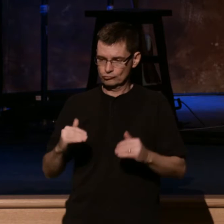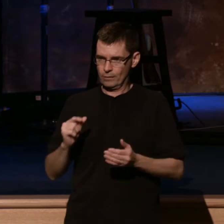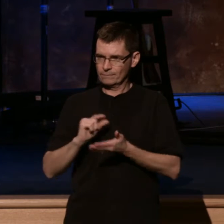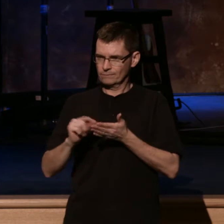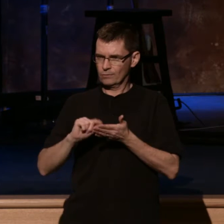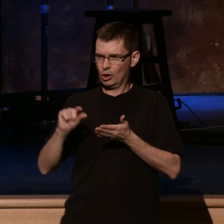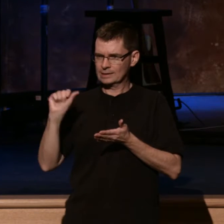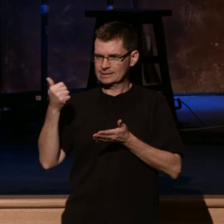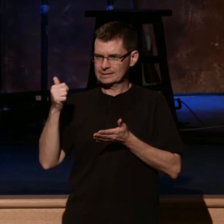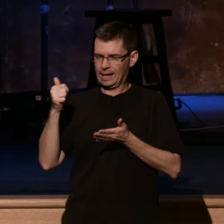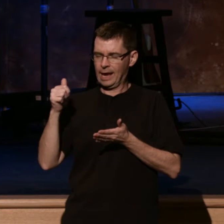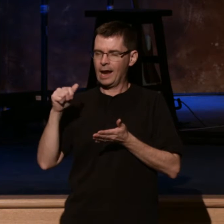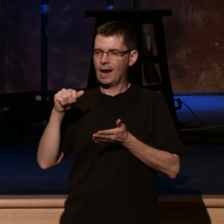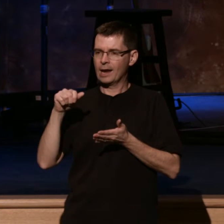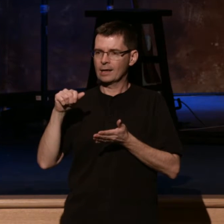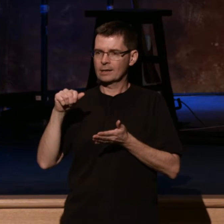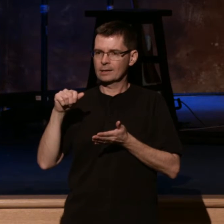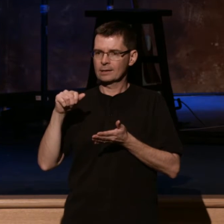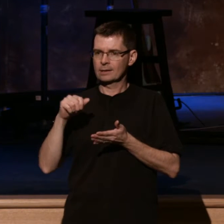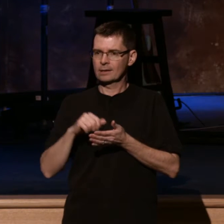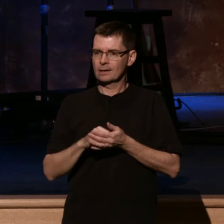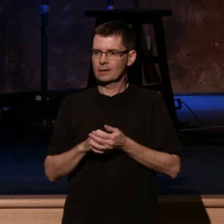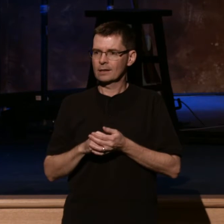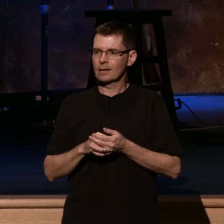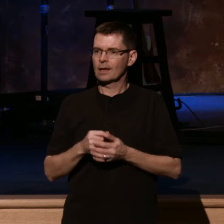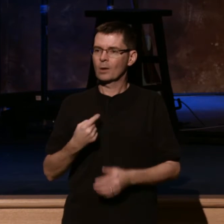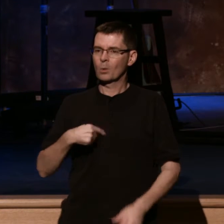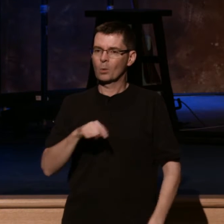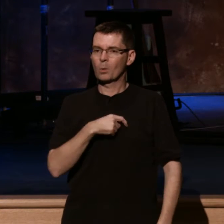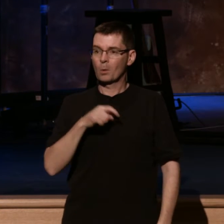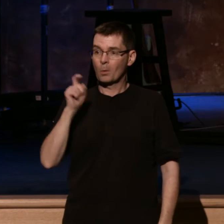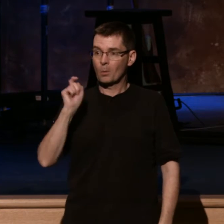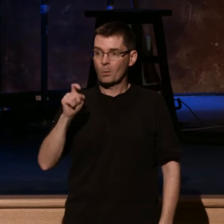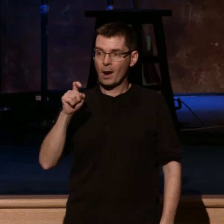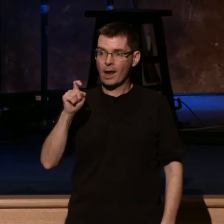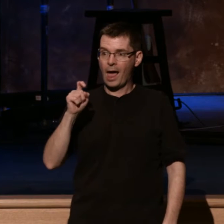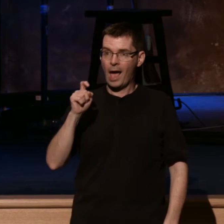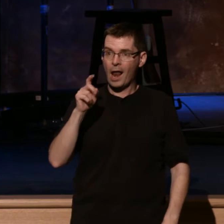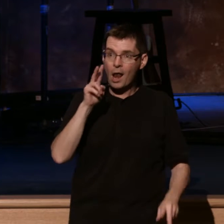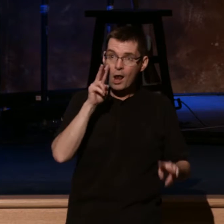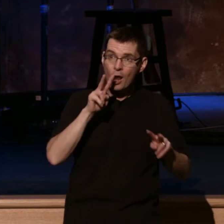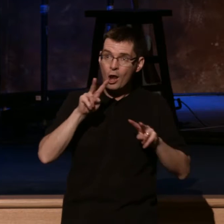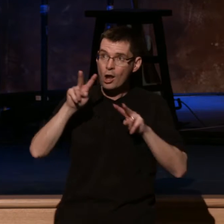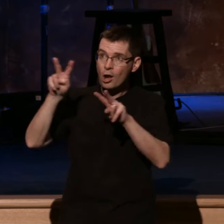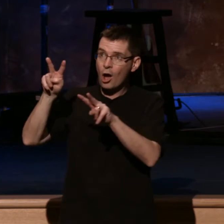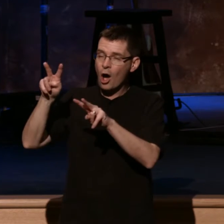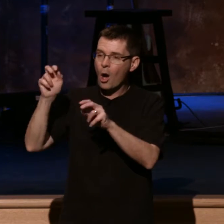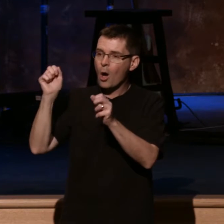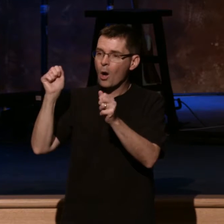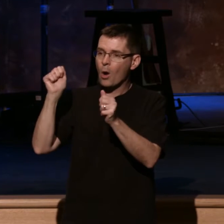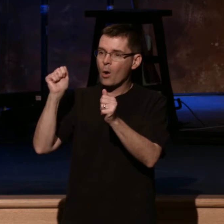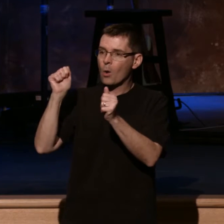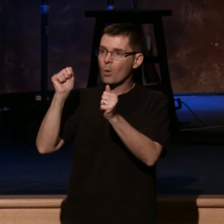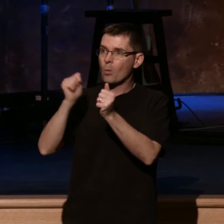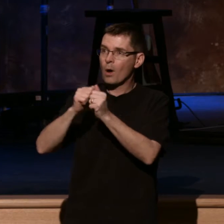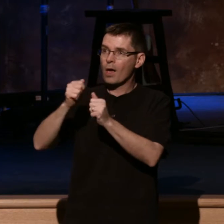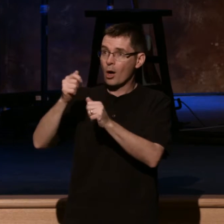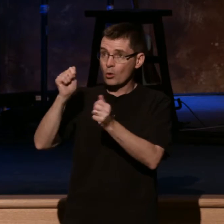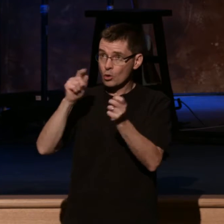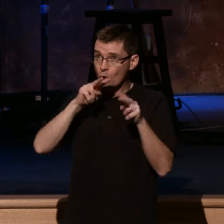I want you to see we also then must have a Godward anticipation of our future hope. A Godward anticipation of